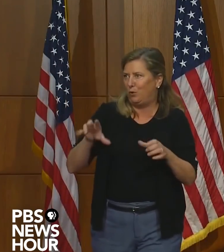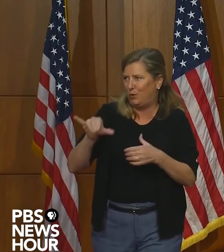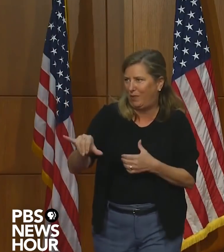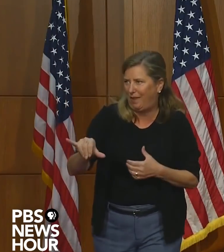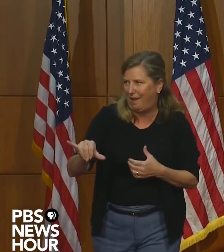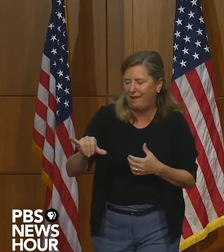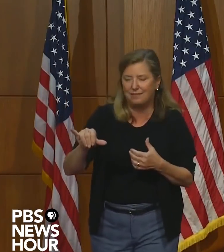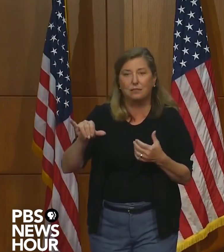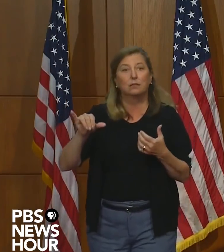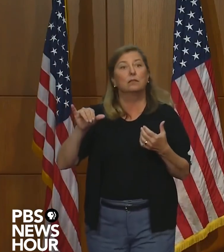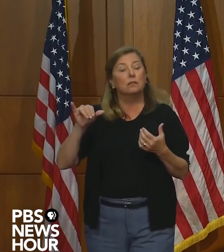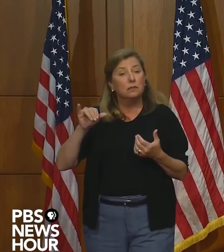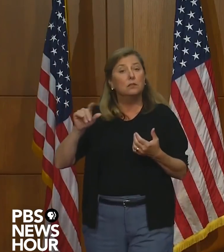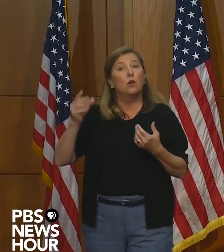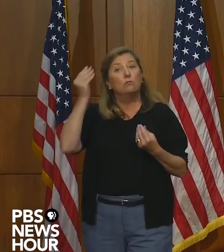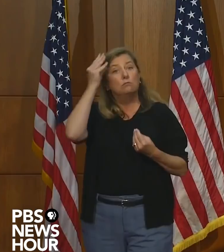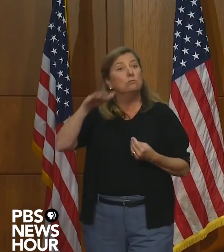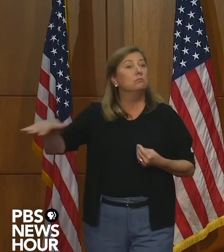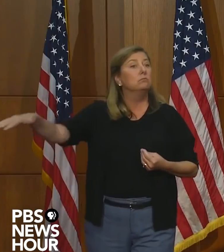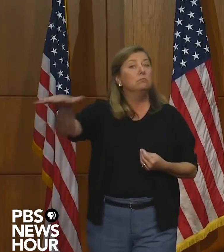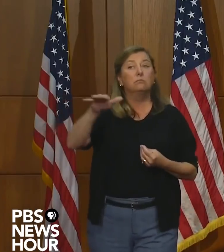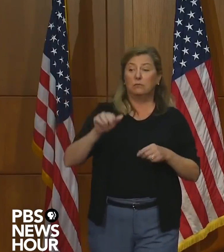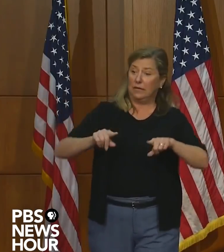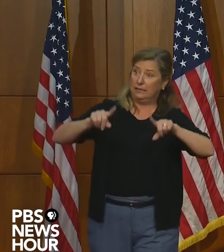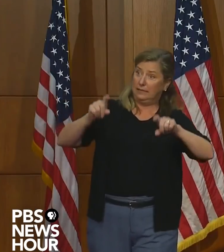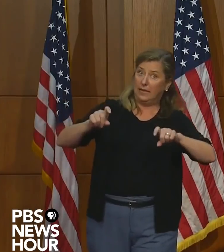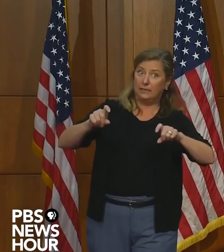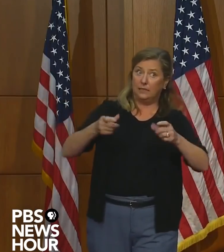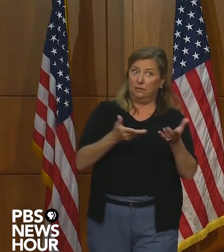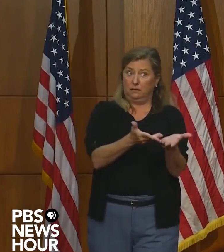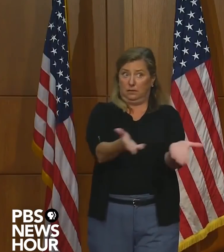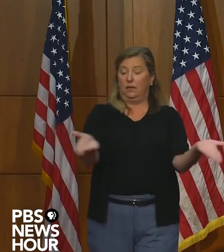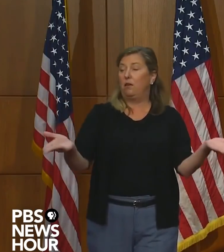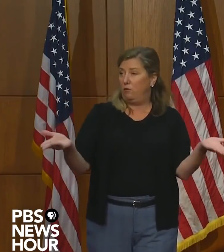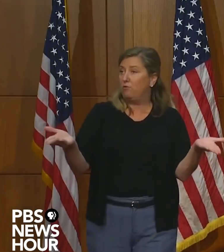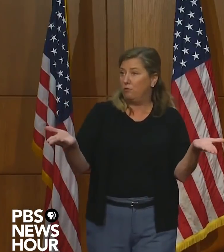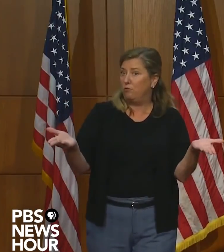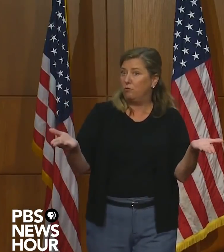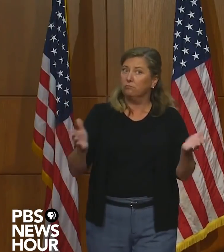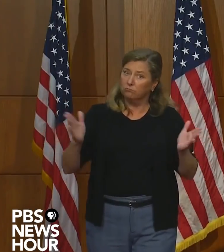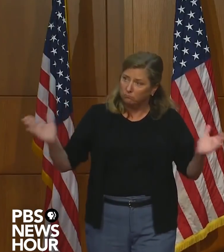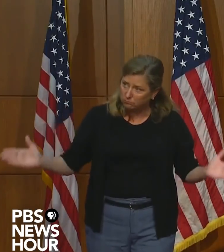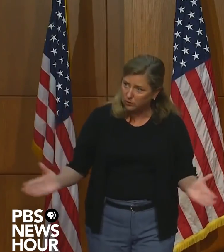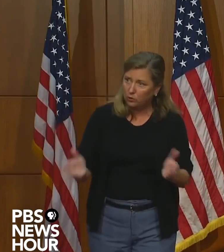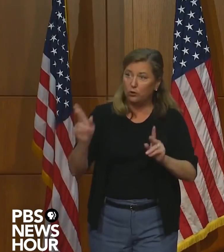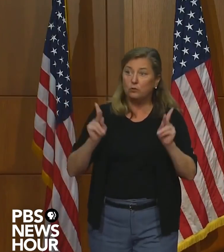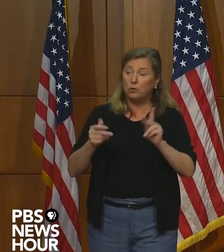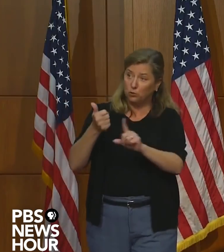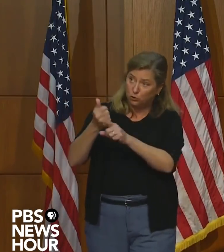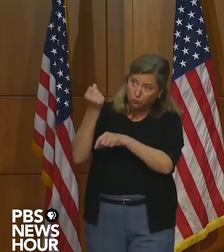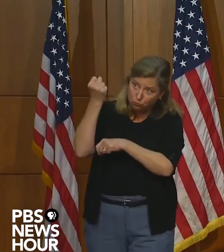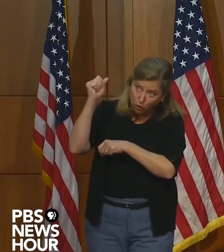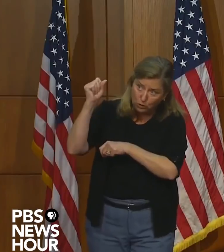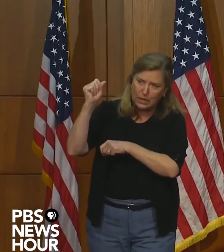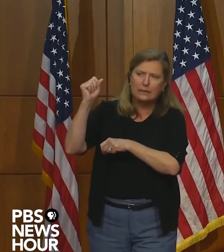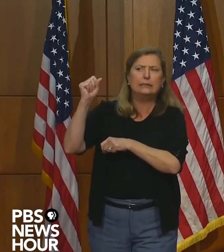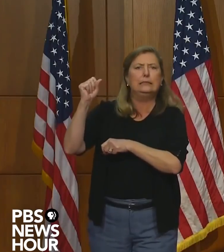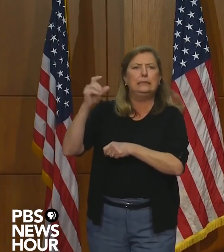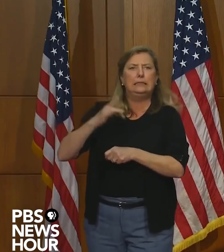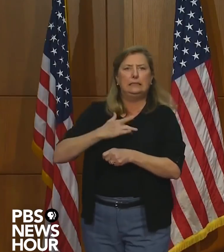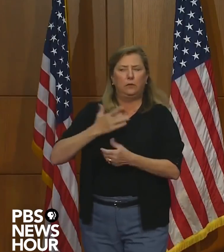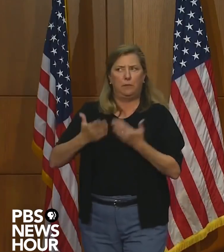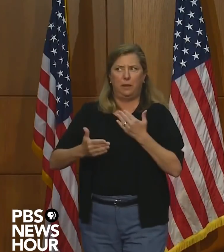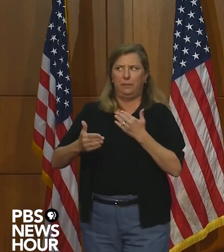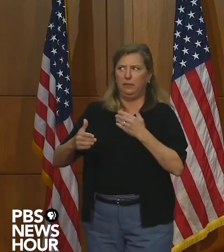everybody out there in Virginia to know, uh, that, uh, testing is available. Uh, we encourage, uh, protesters if they feel that they've been in